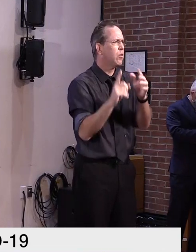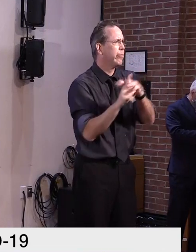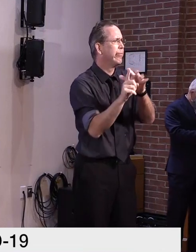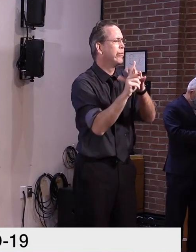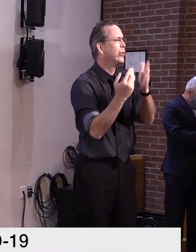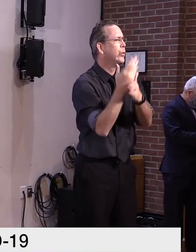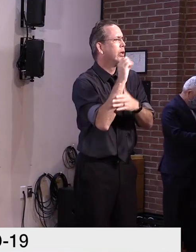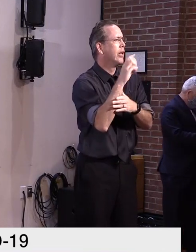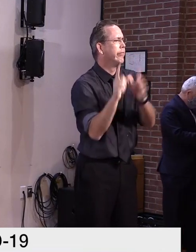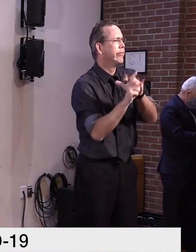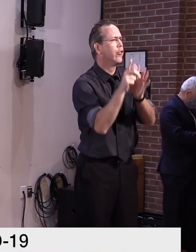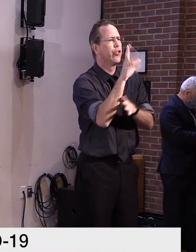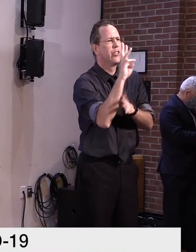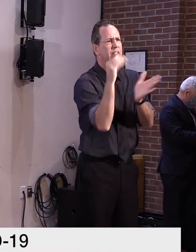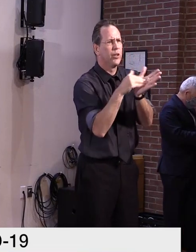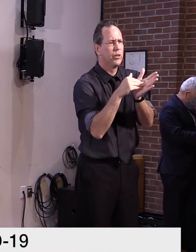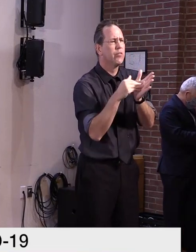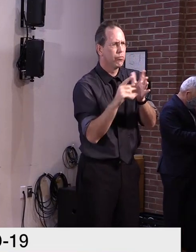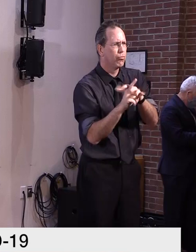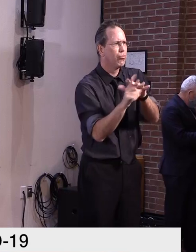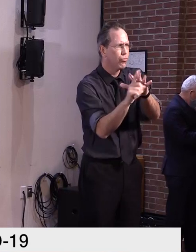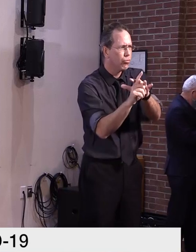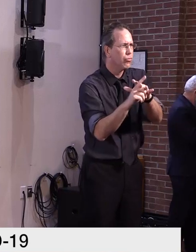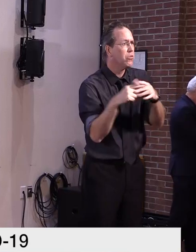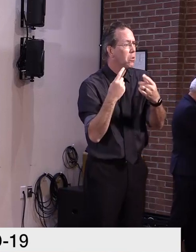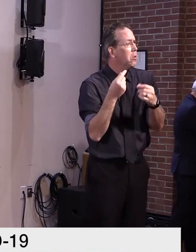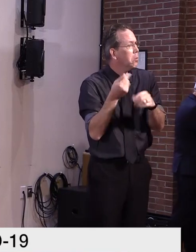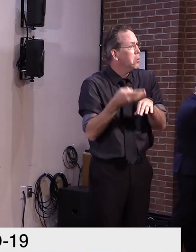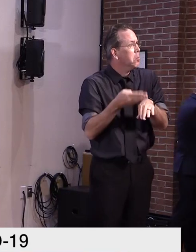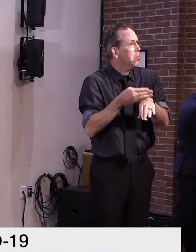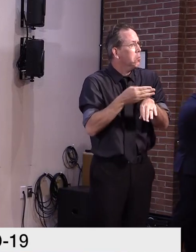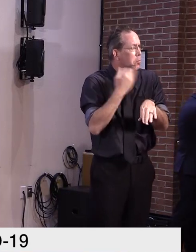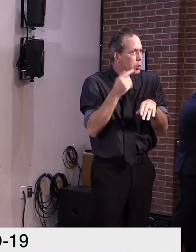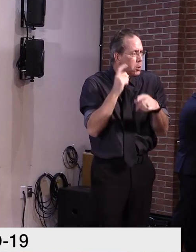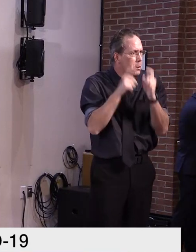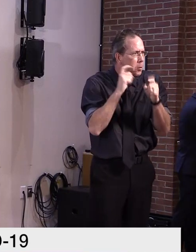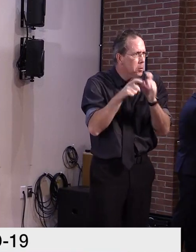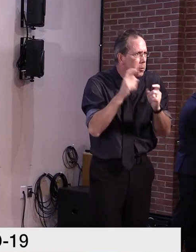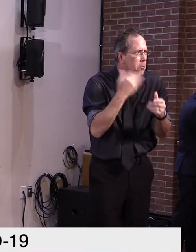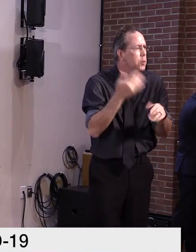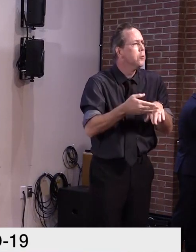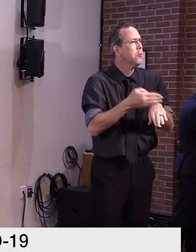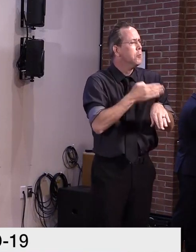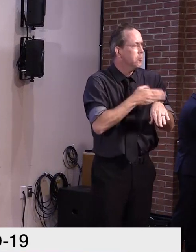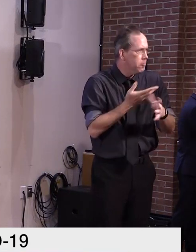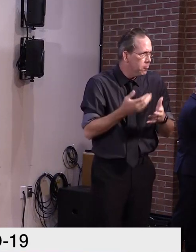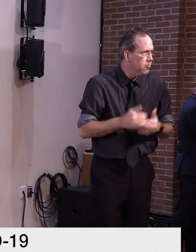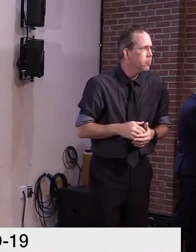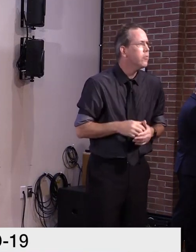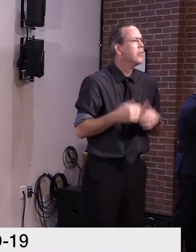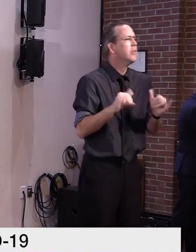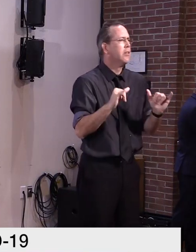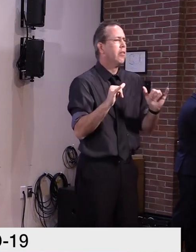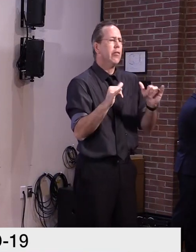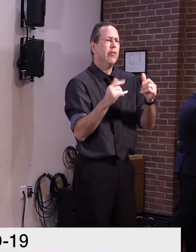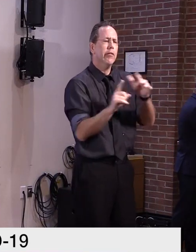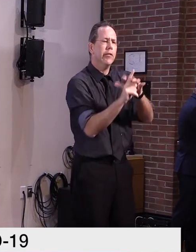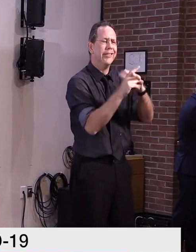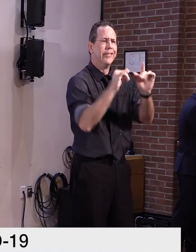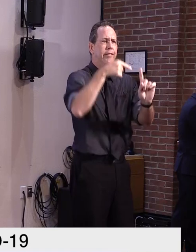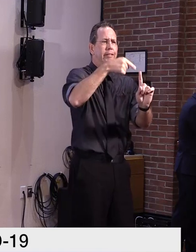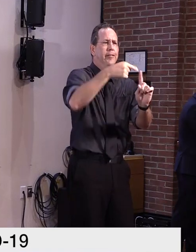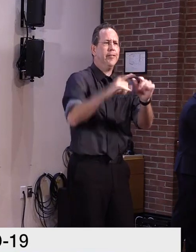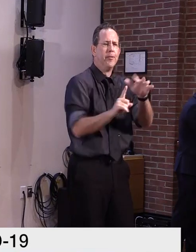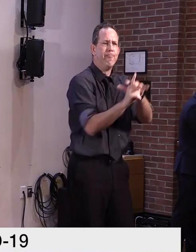from just a month to two months ago. So marked improvement on cases, but still cases popping up around the country. You see